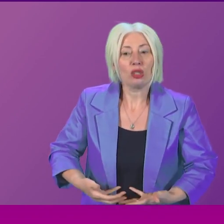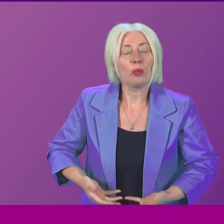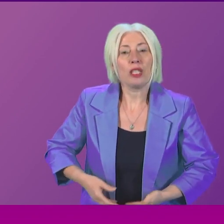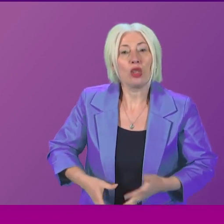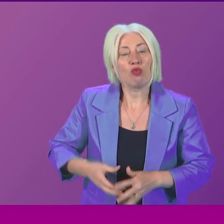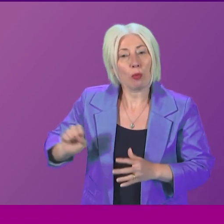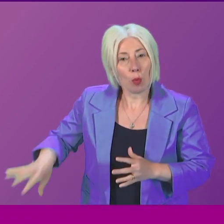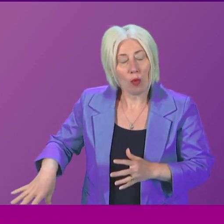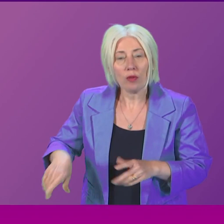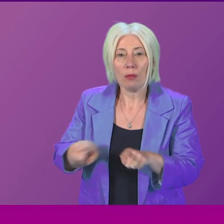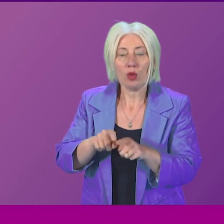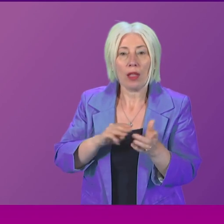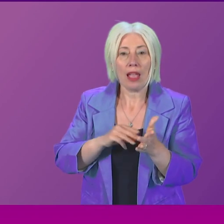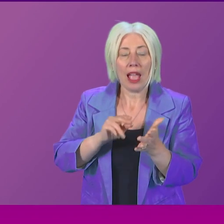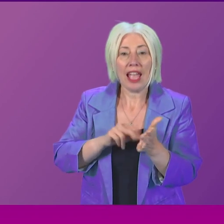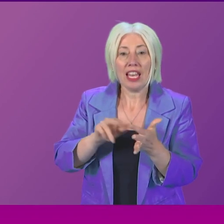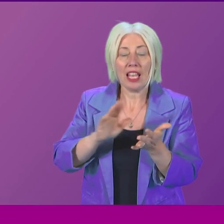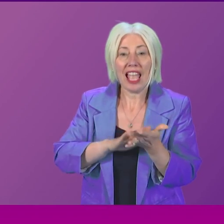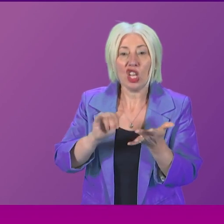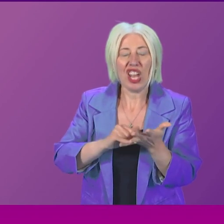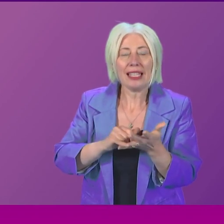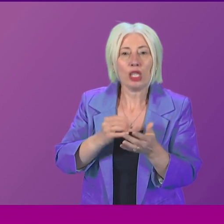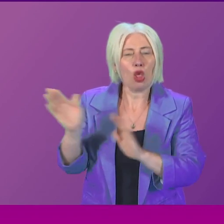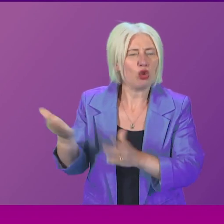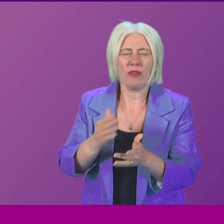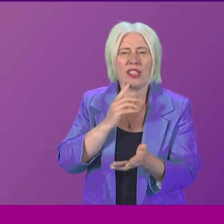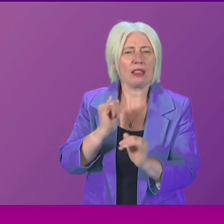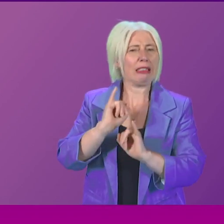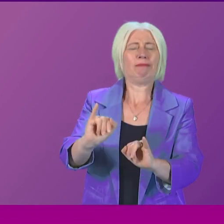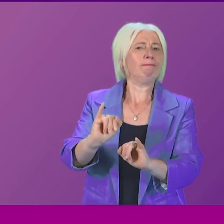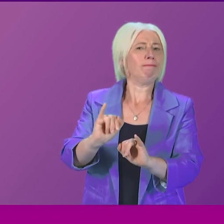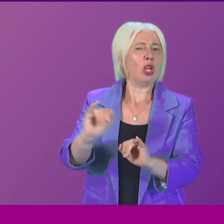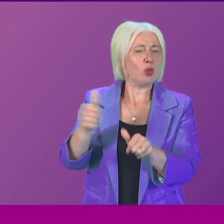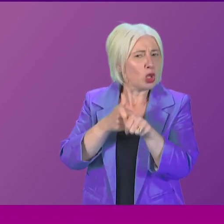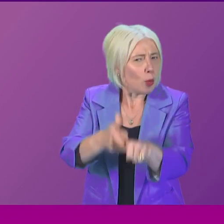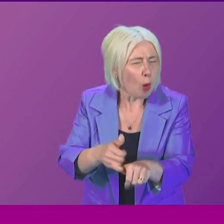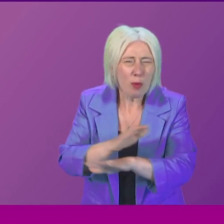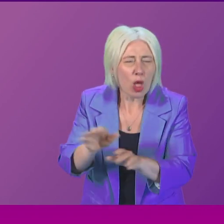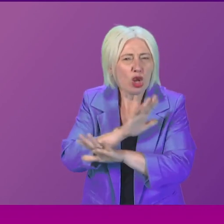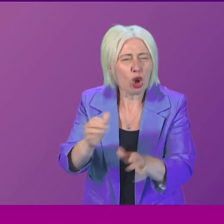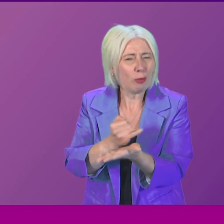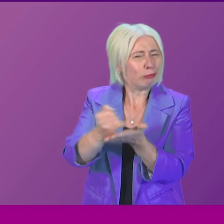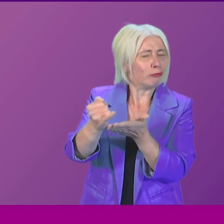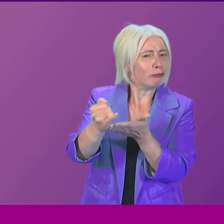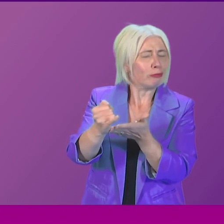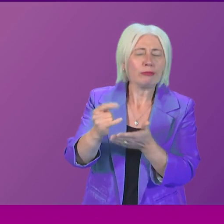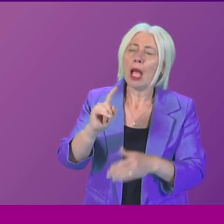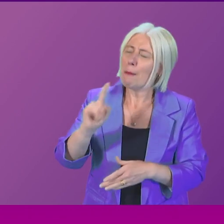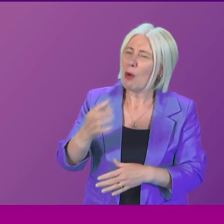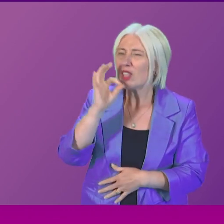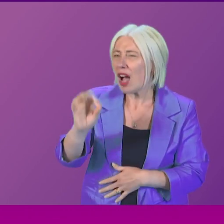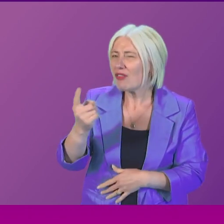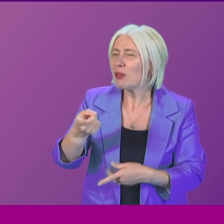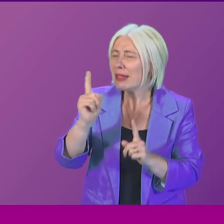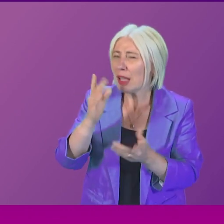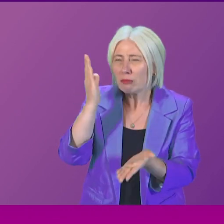NHS services have often seemed to work against them instead of for them. Now, notwithstanding, obviously, what the First Minister has said today, can I ask the First Minister